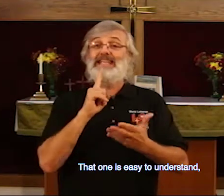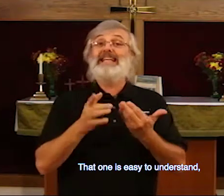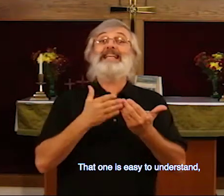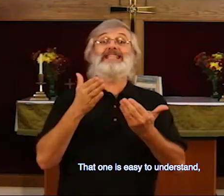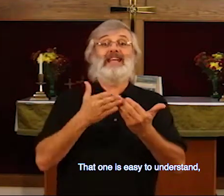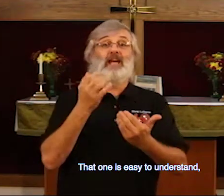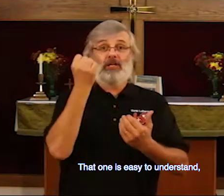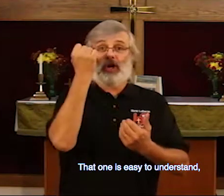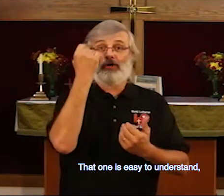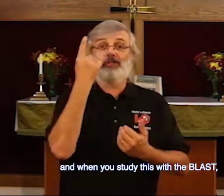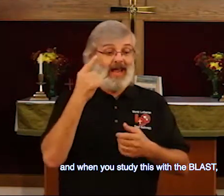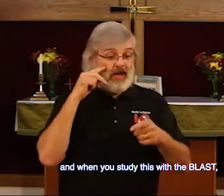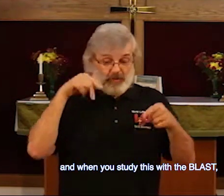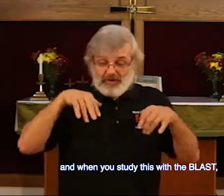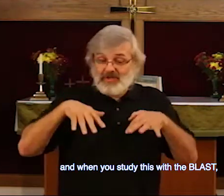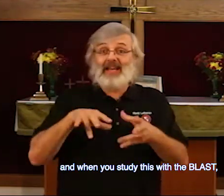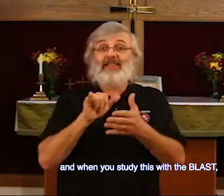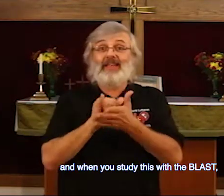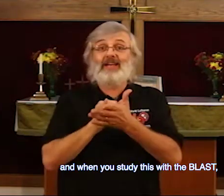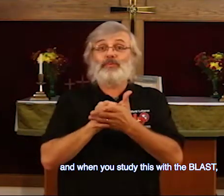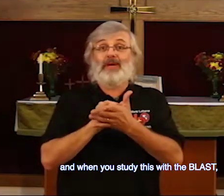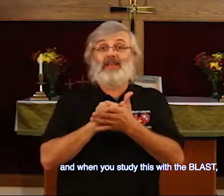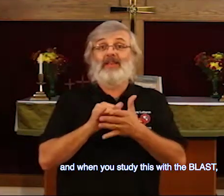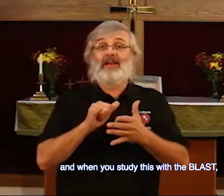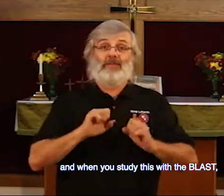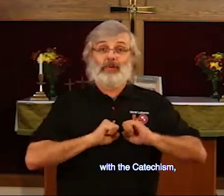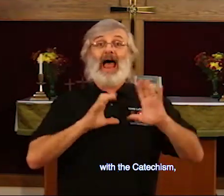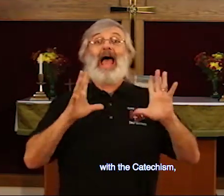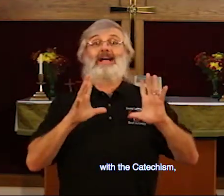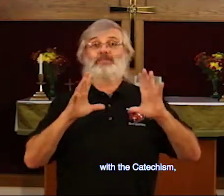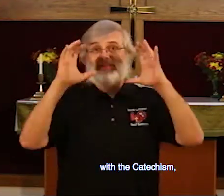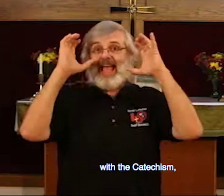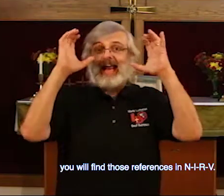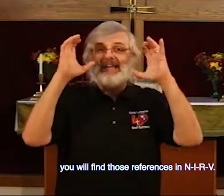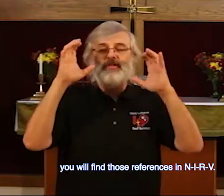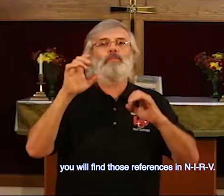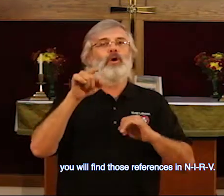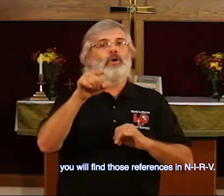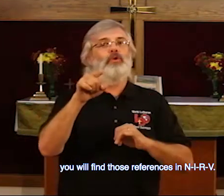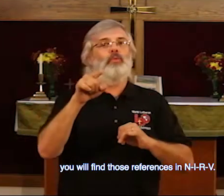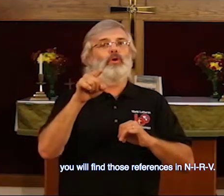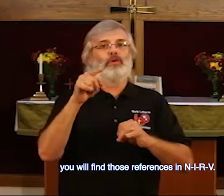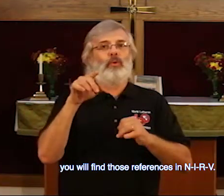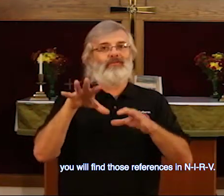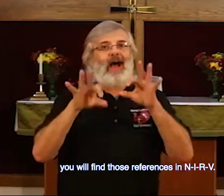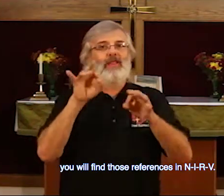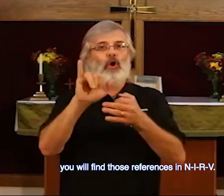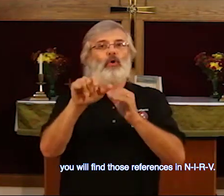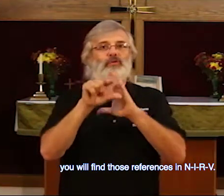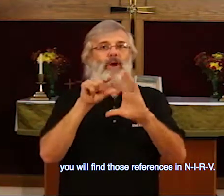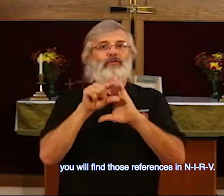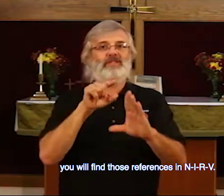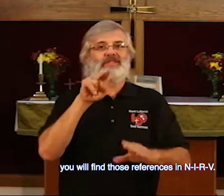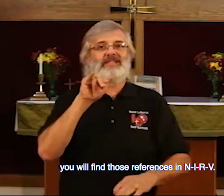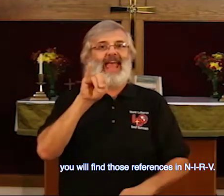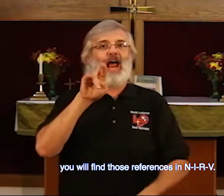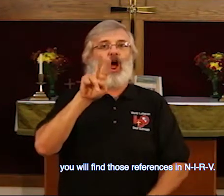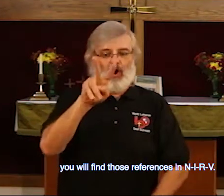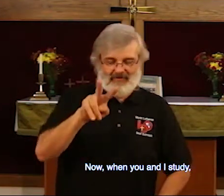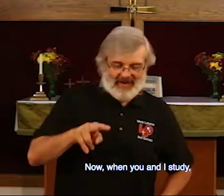easy to understand, and when you study this with the blast, with the Catechism, you will find those references in NIRB.